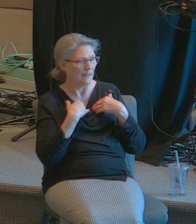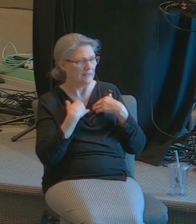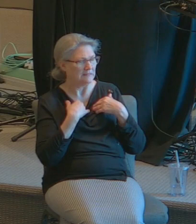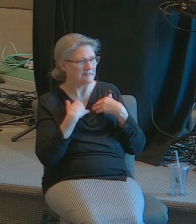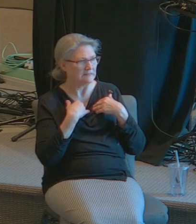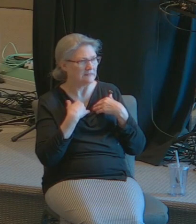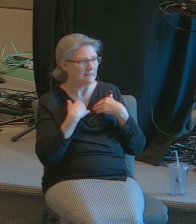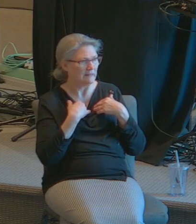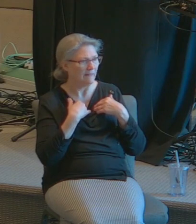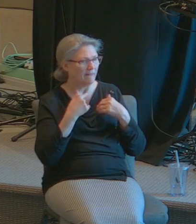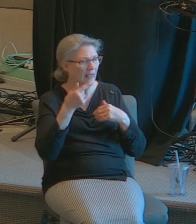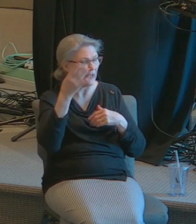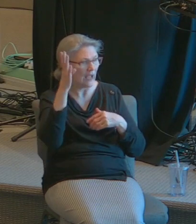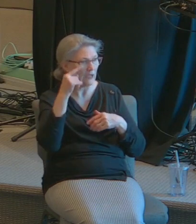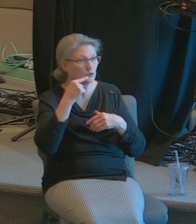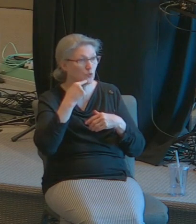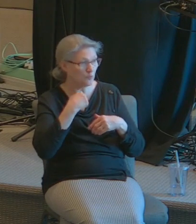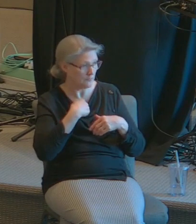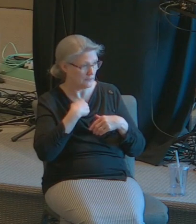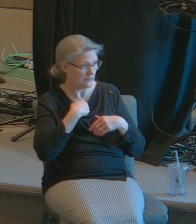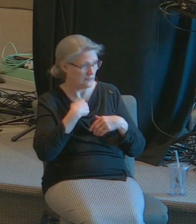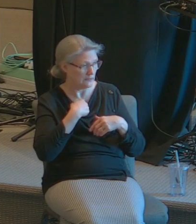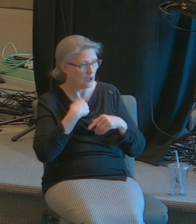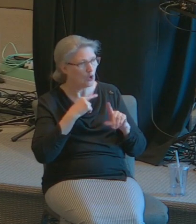to Tom's supermarket